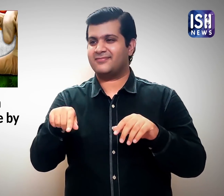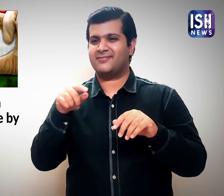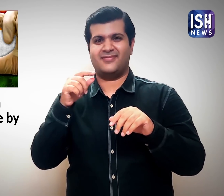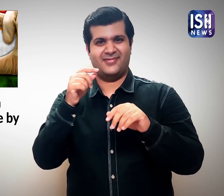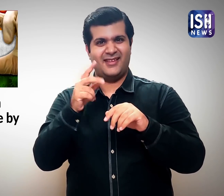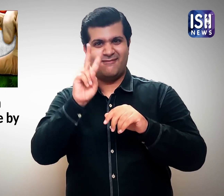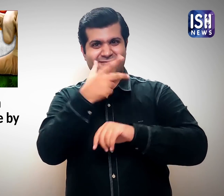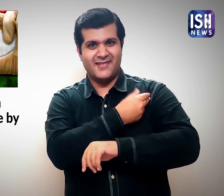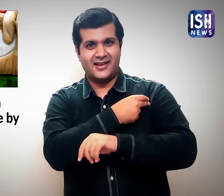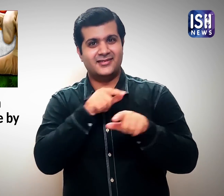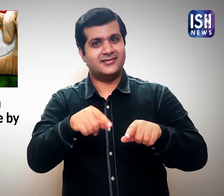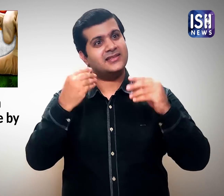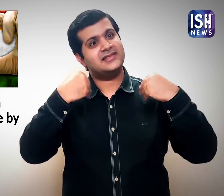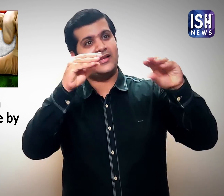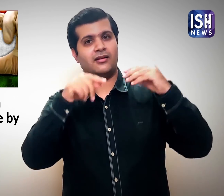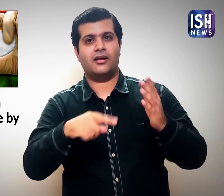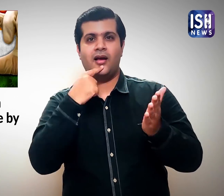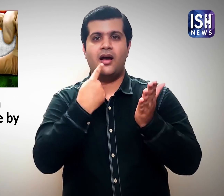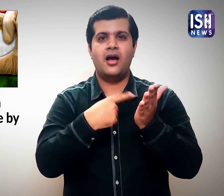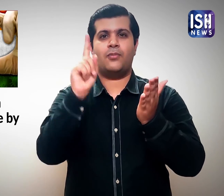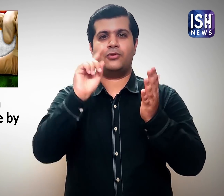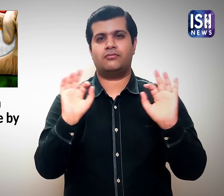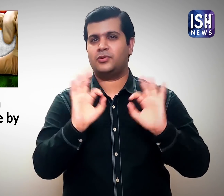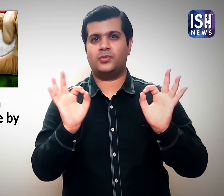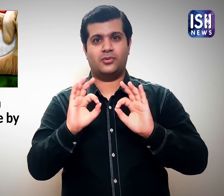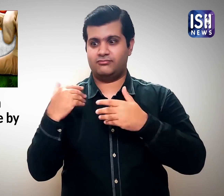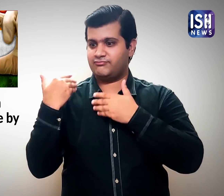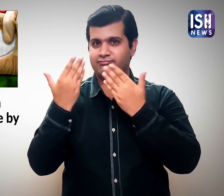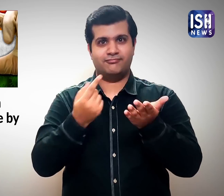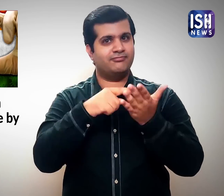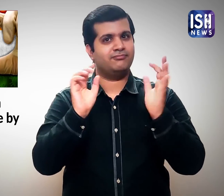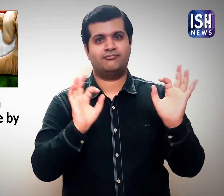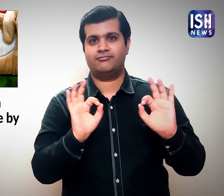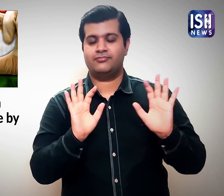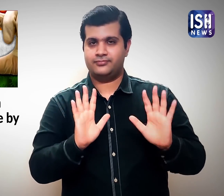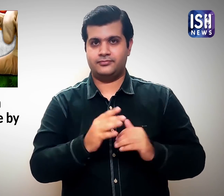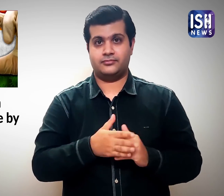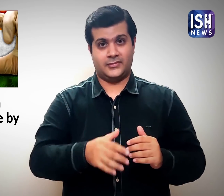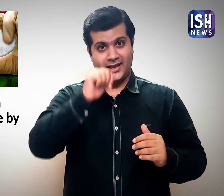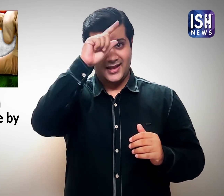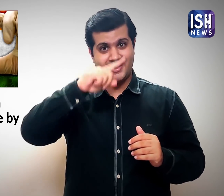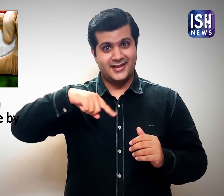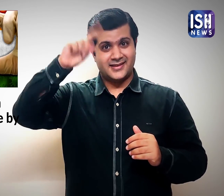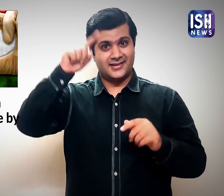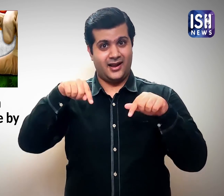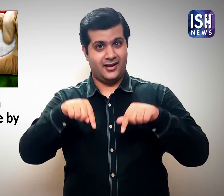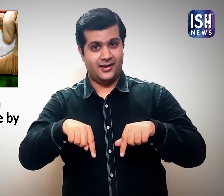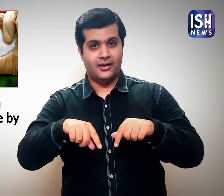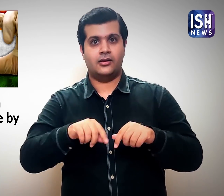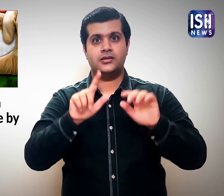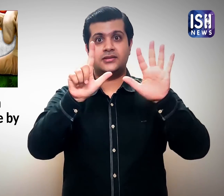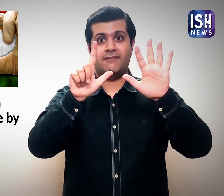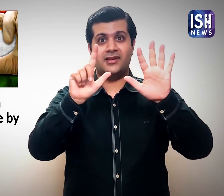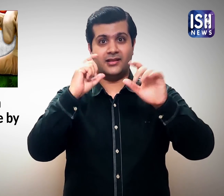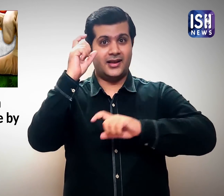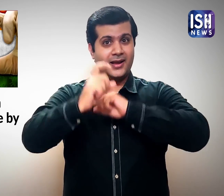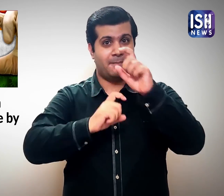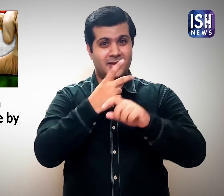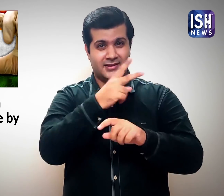However, no vaccine has yet been approved for commercial use. There are seven Indian